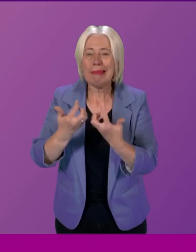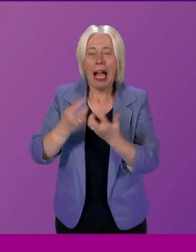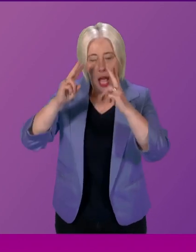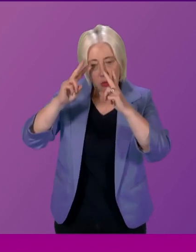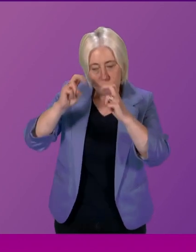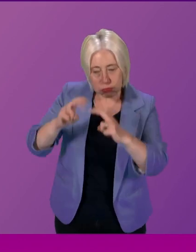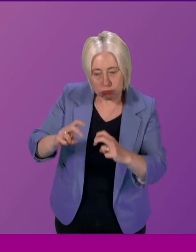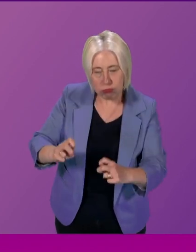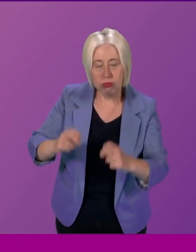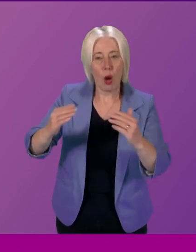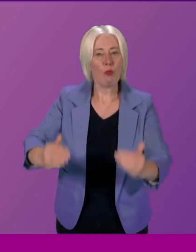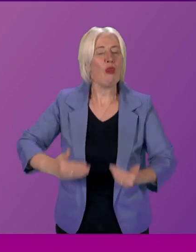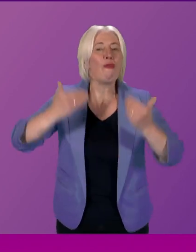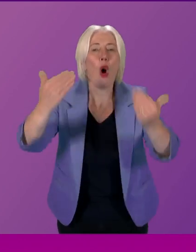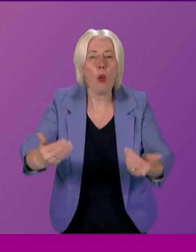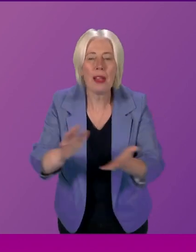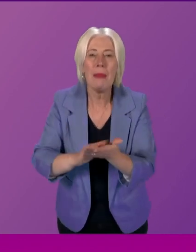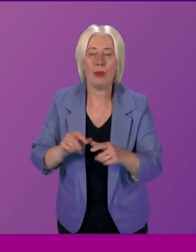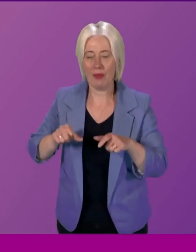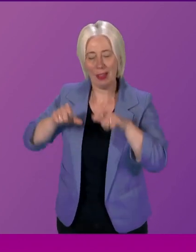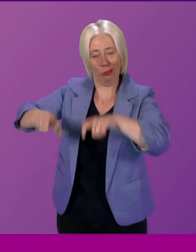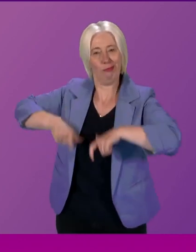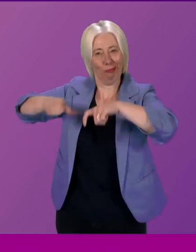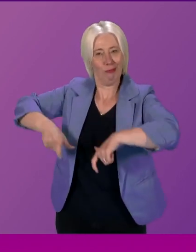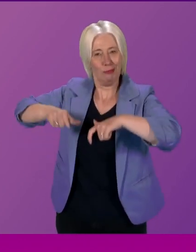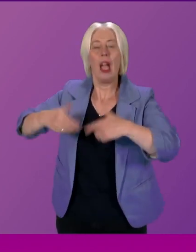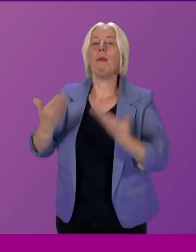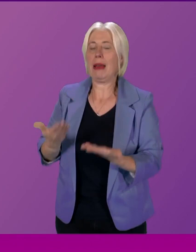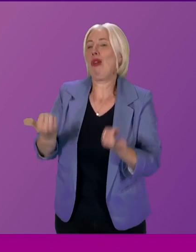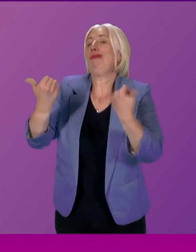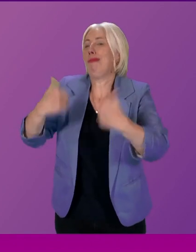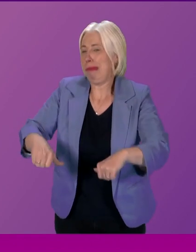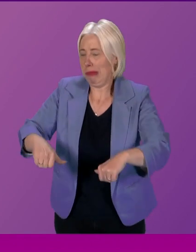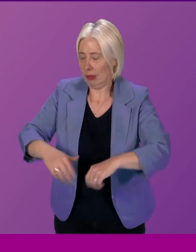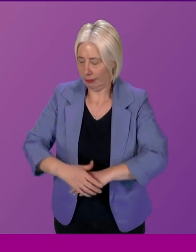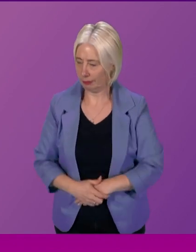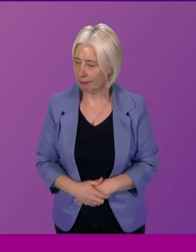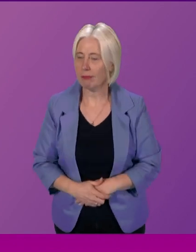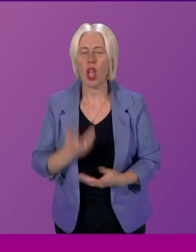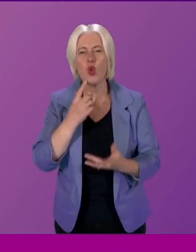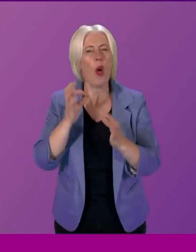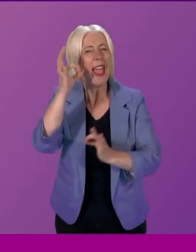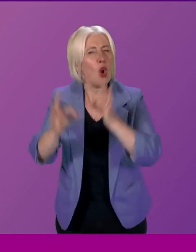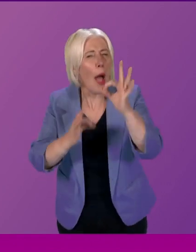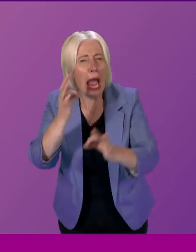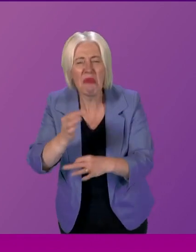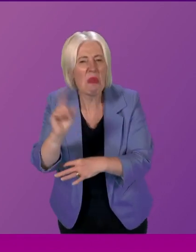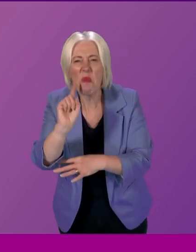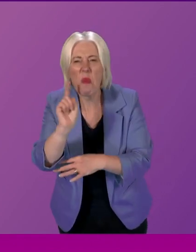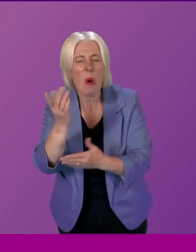investigate and to take forward the potential work has gone forward. So first of all, I should say what the inquiry has involved.